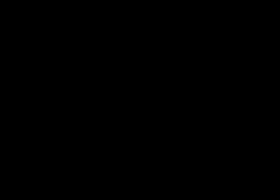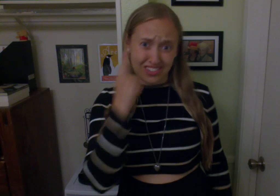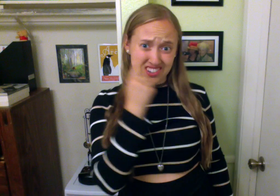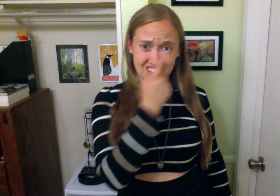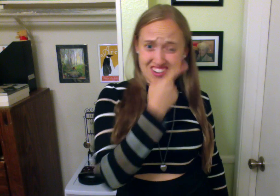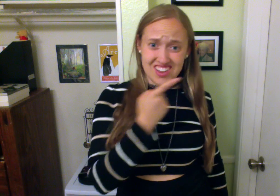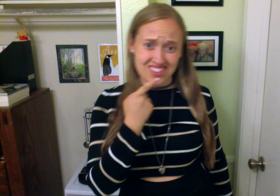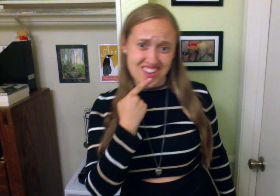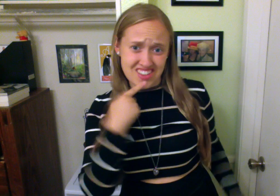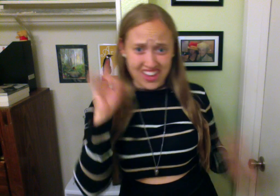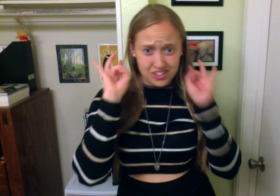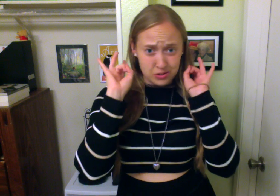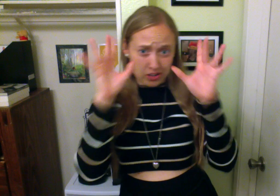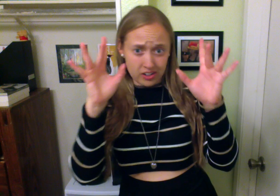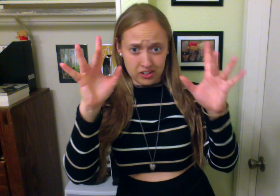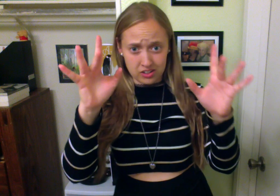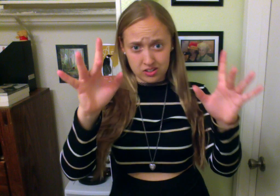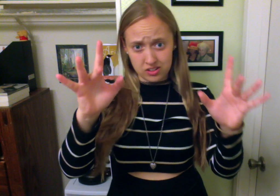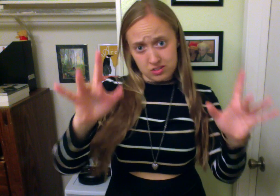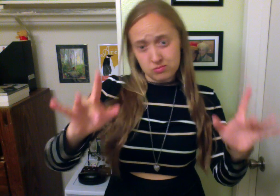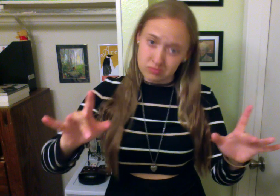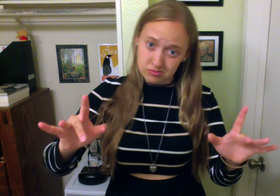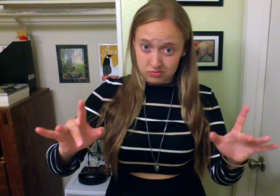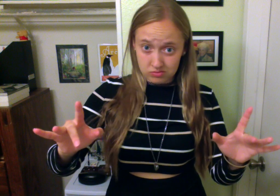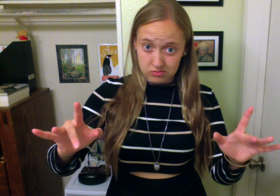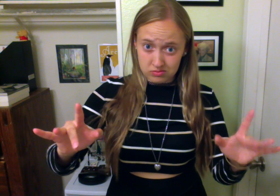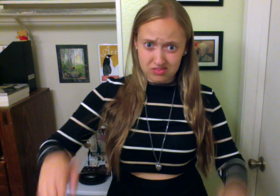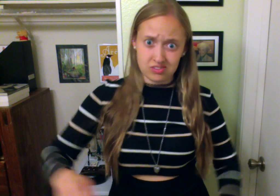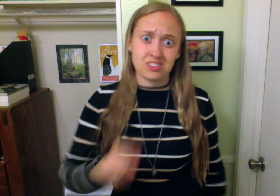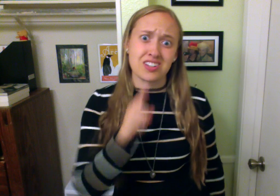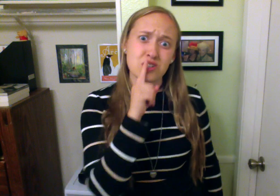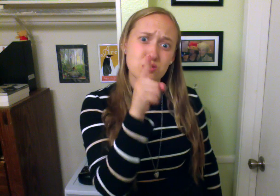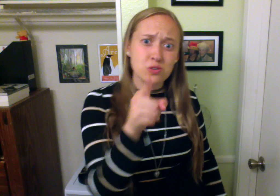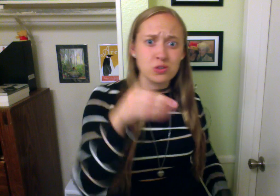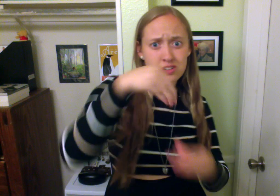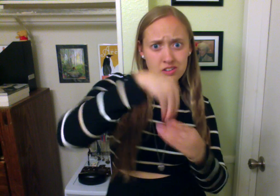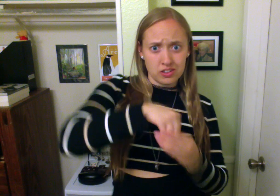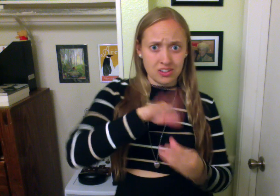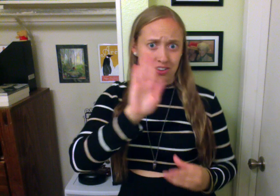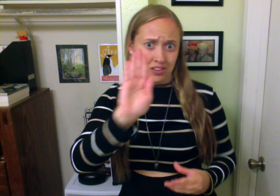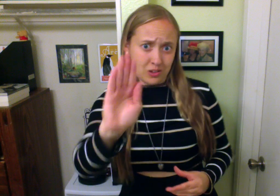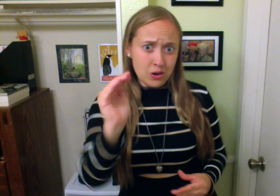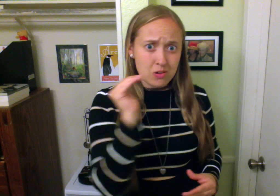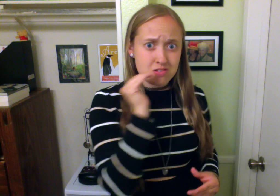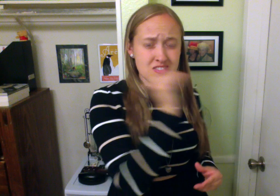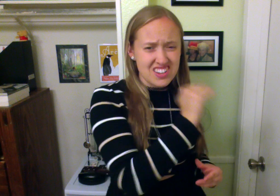Your eyes say that you hate There's truth in your lies